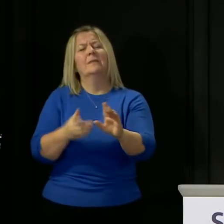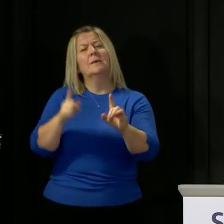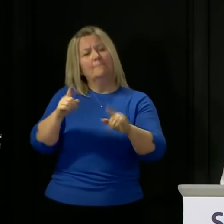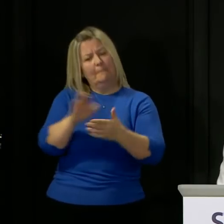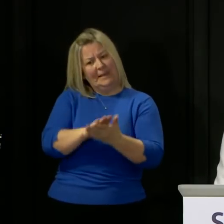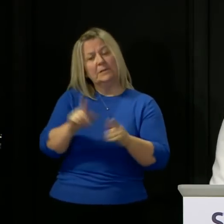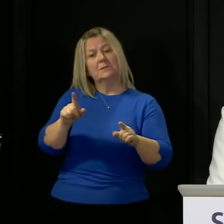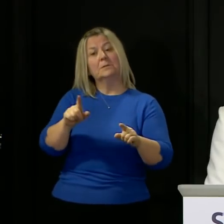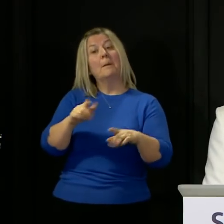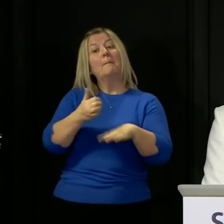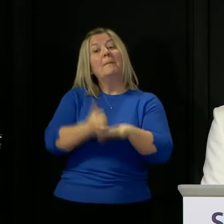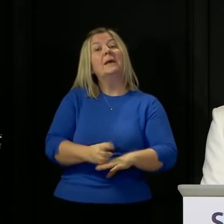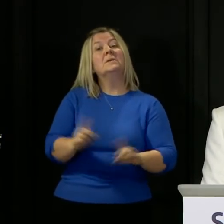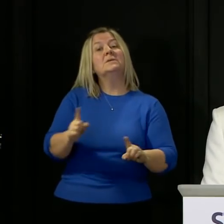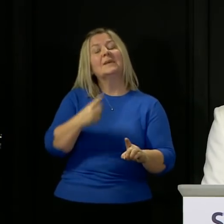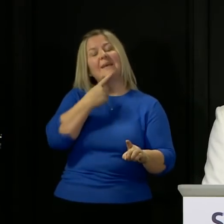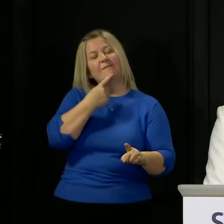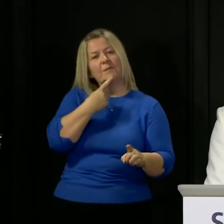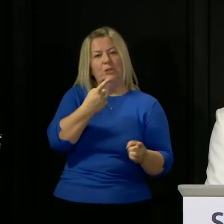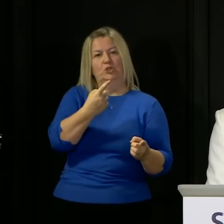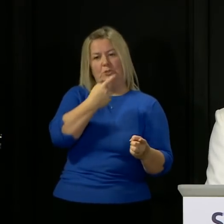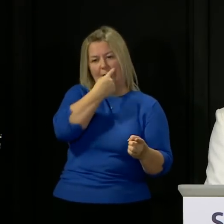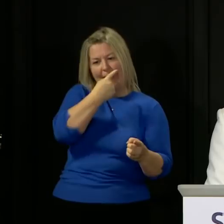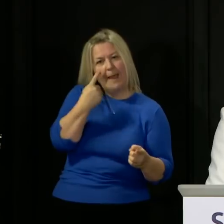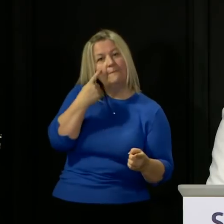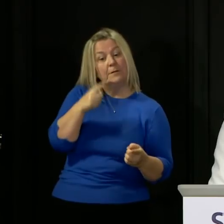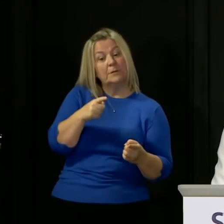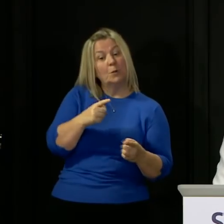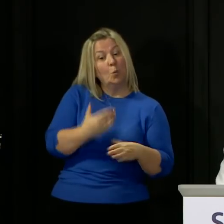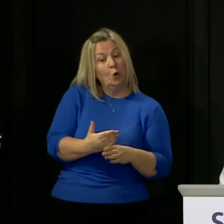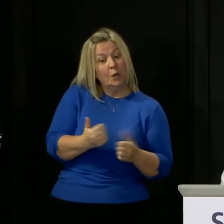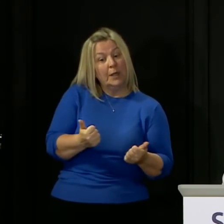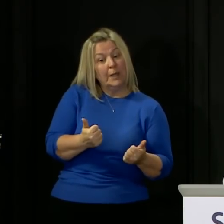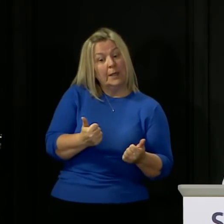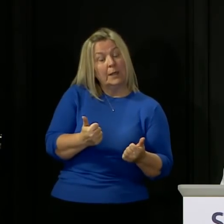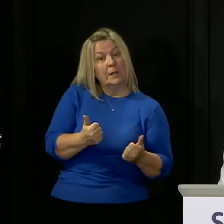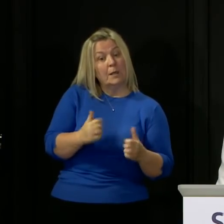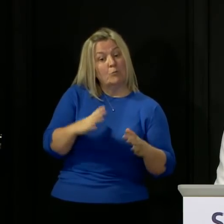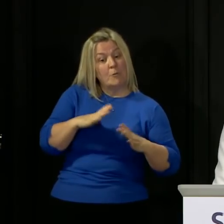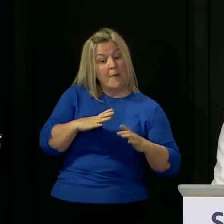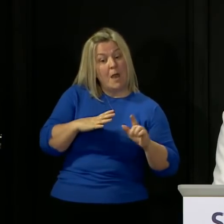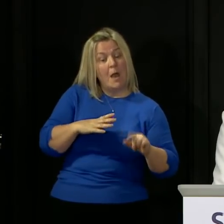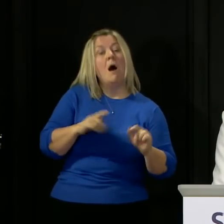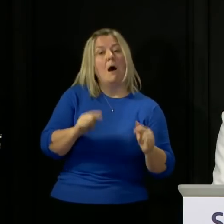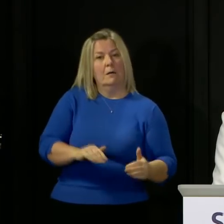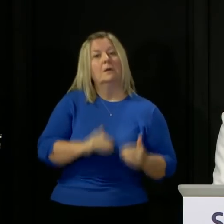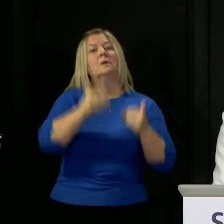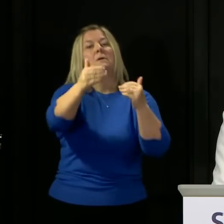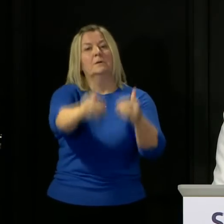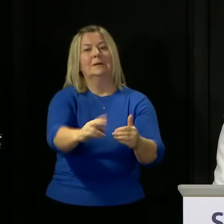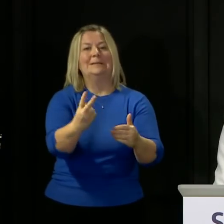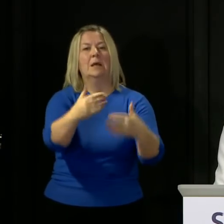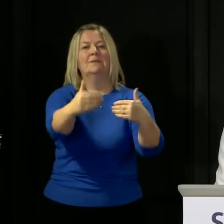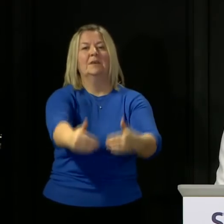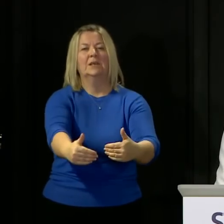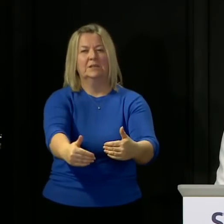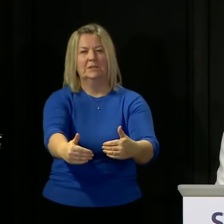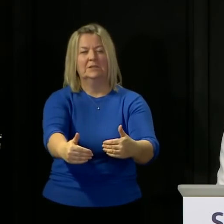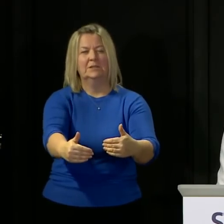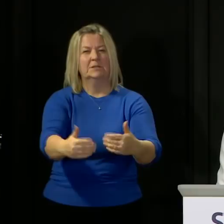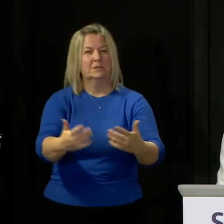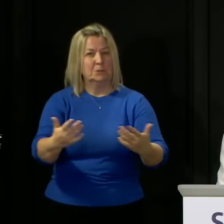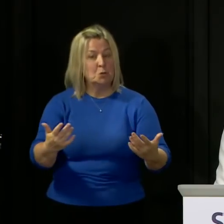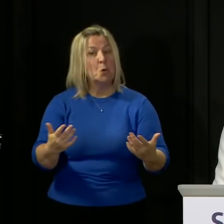operating but as we go through this we'll be able to firm up those dates what we are saying now assuming we